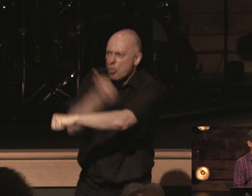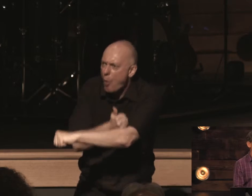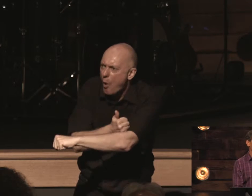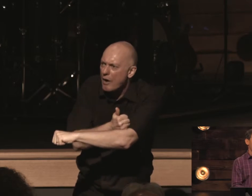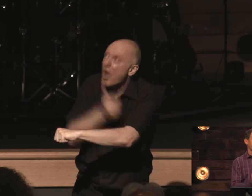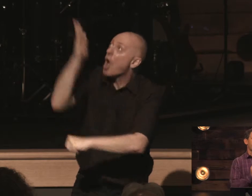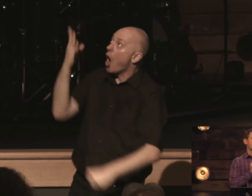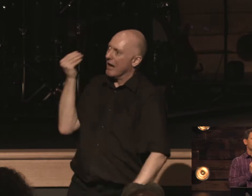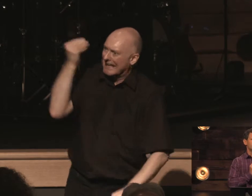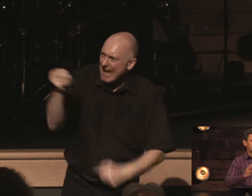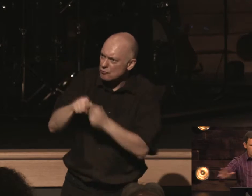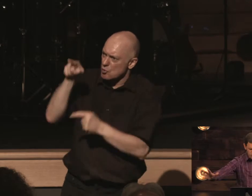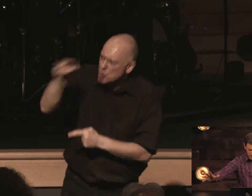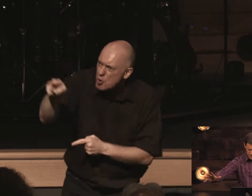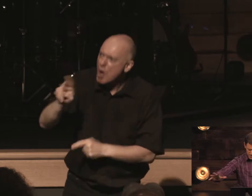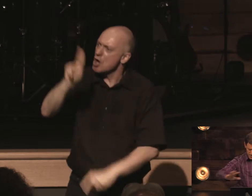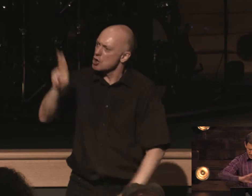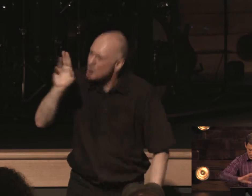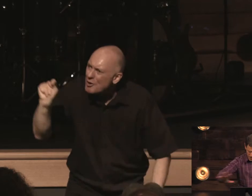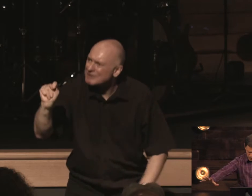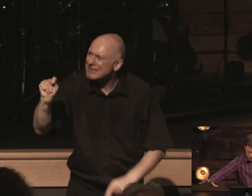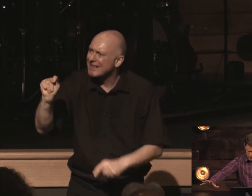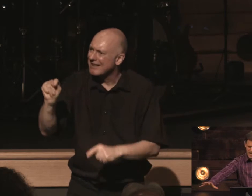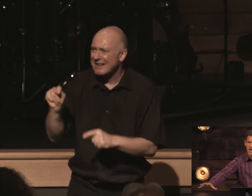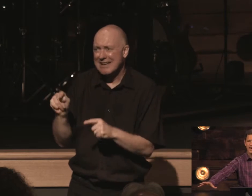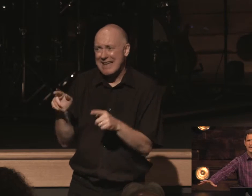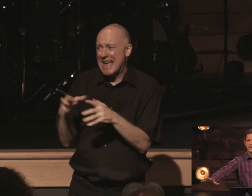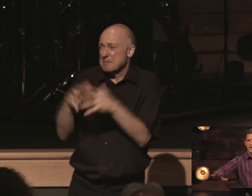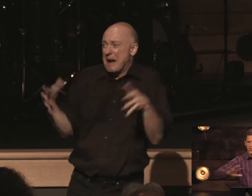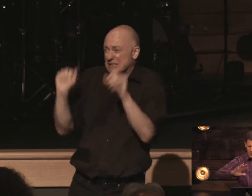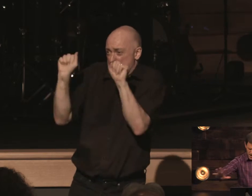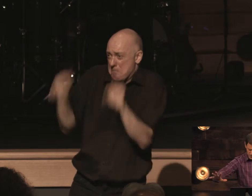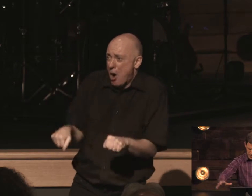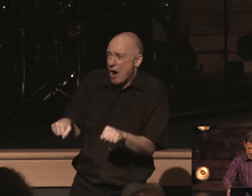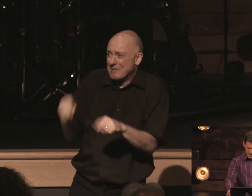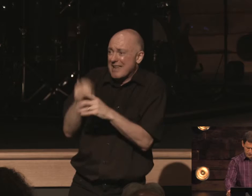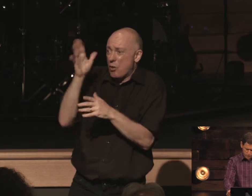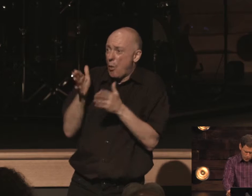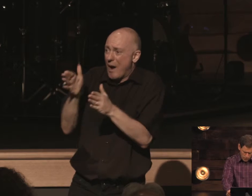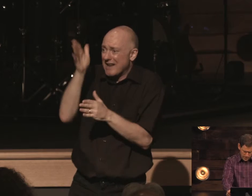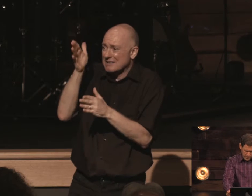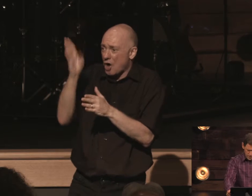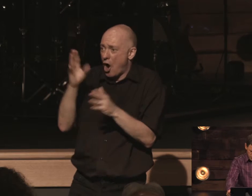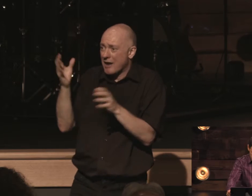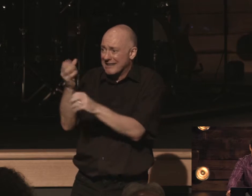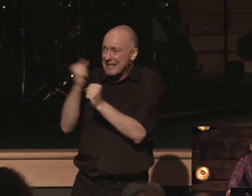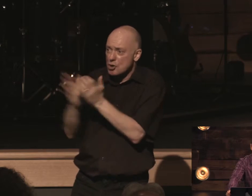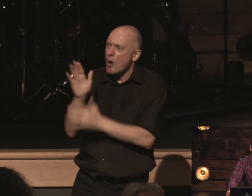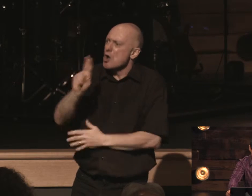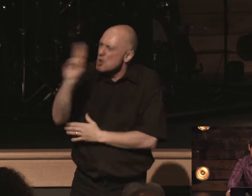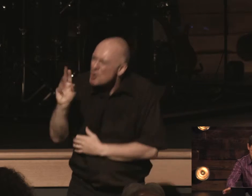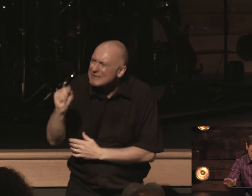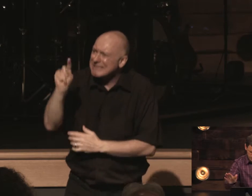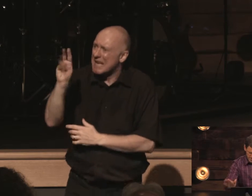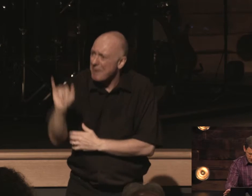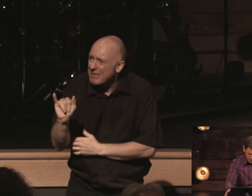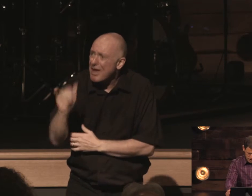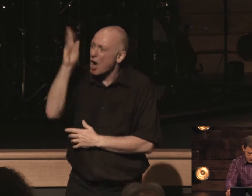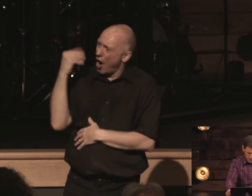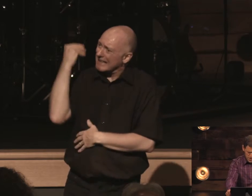to you by god use it as much as you can in the ways that god gets glory use it oh timothy it's been given to you